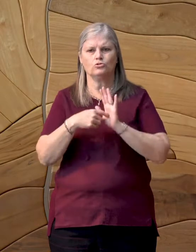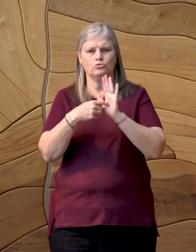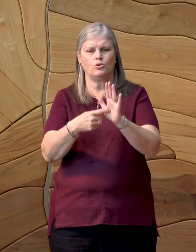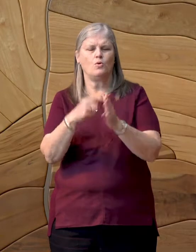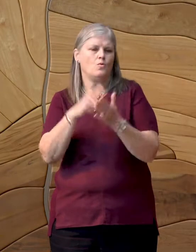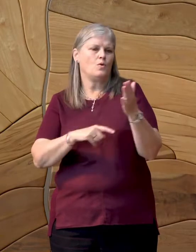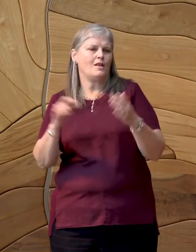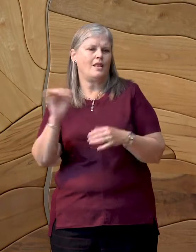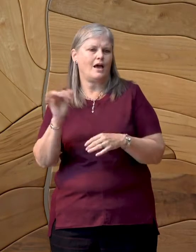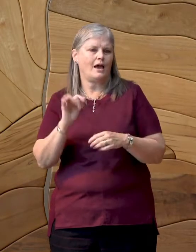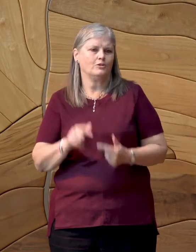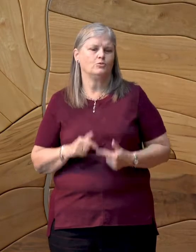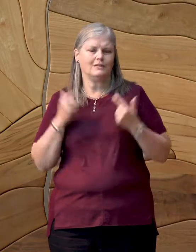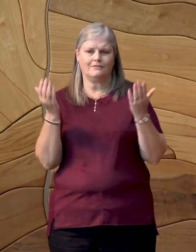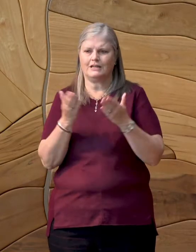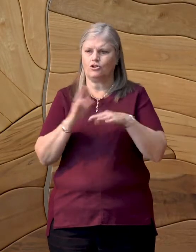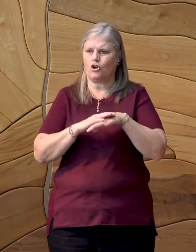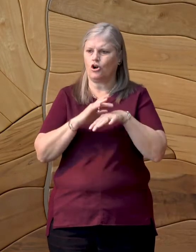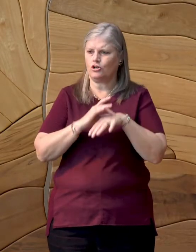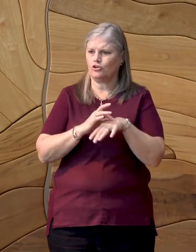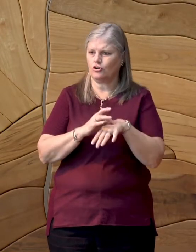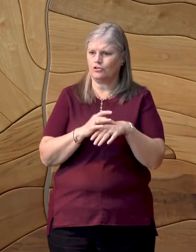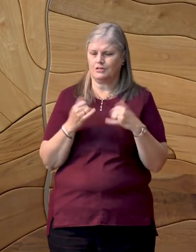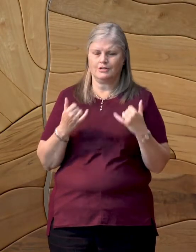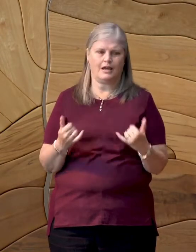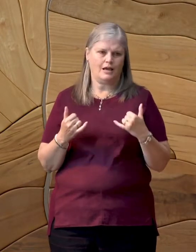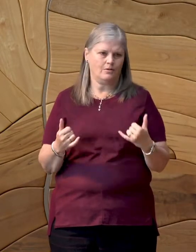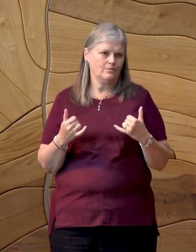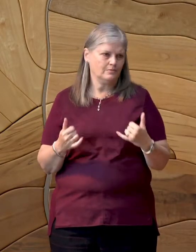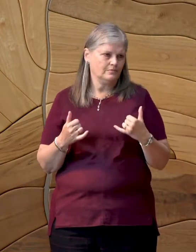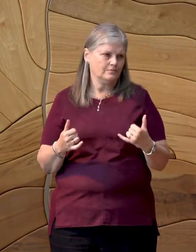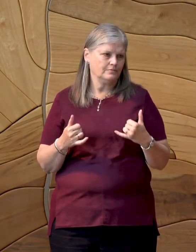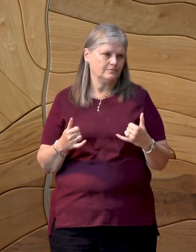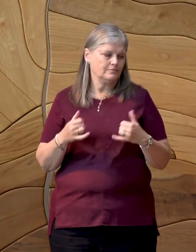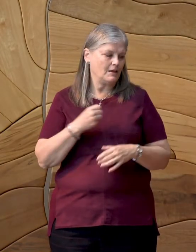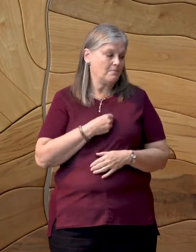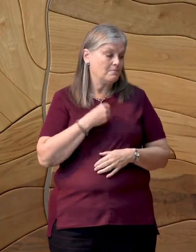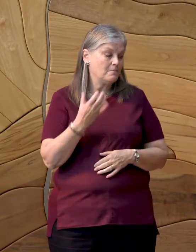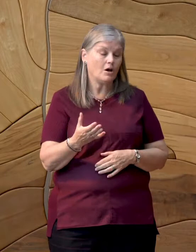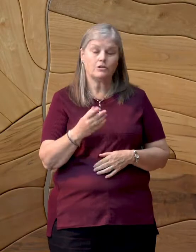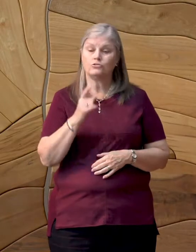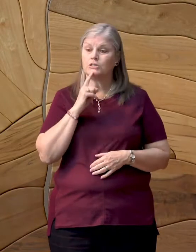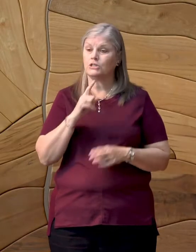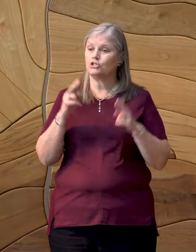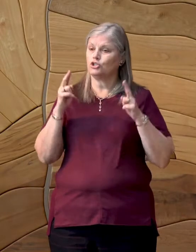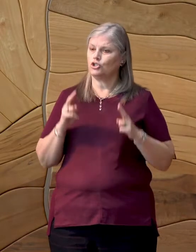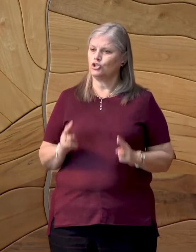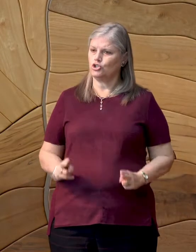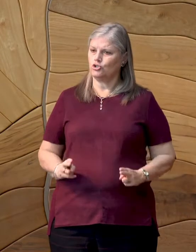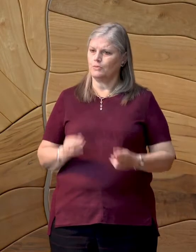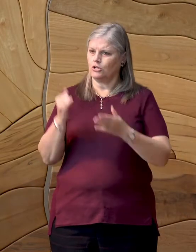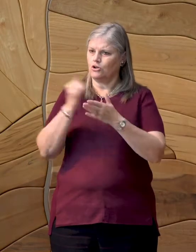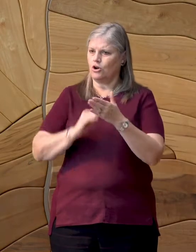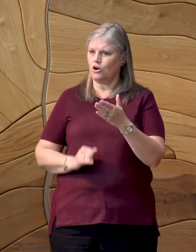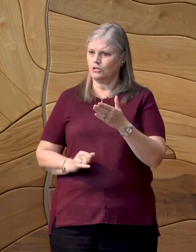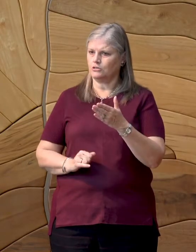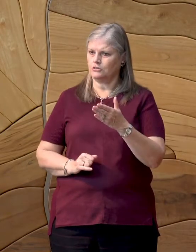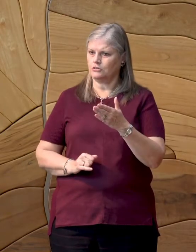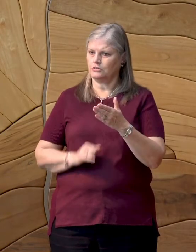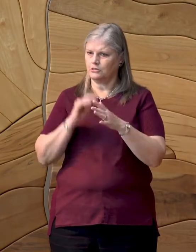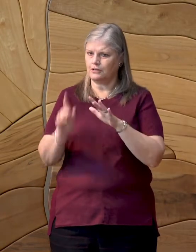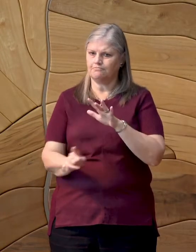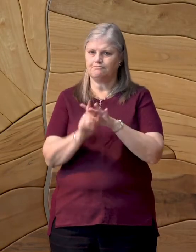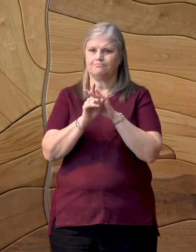like to live on this earth in the here and now. Poetry is a human art that springs